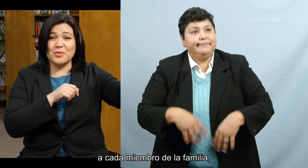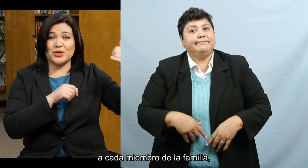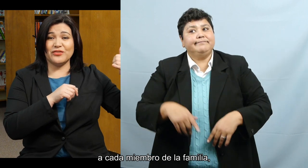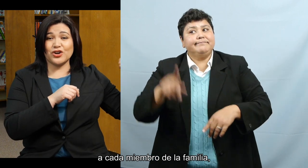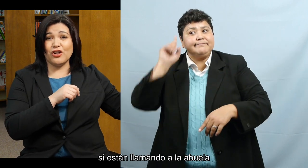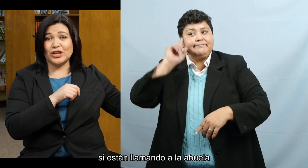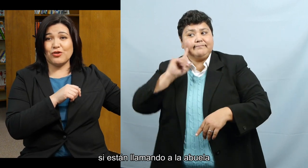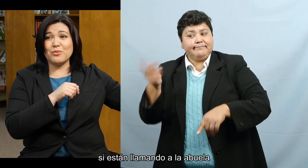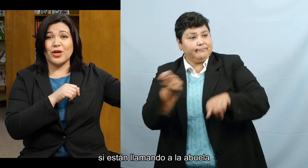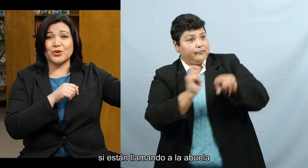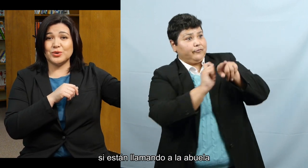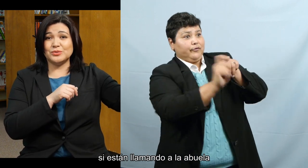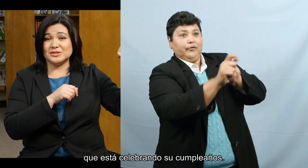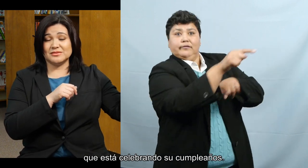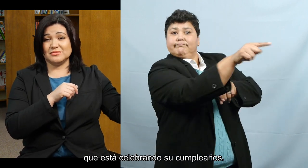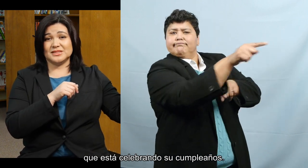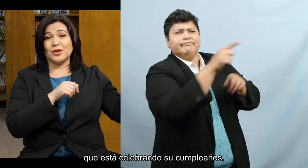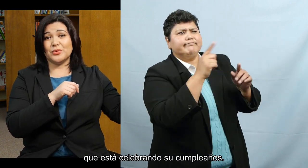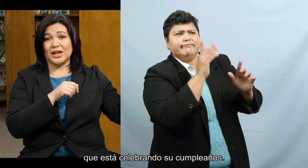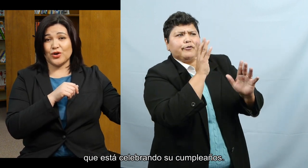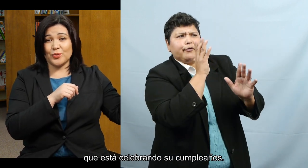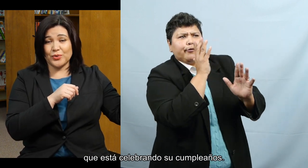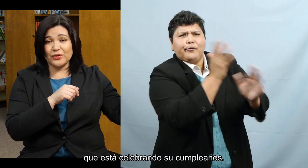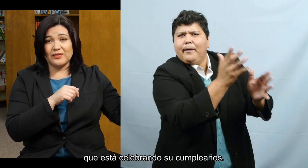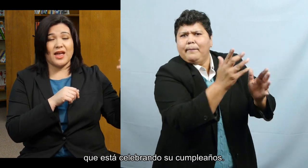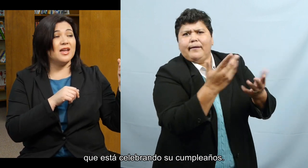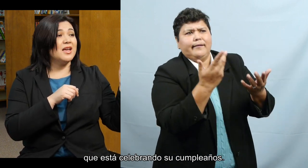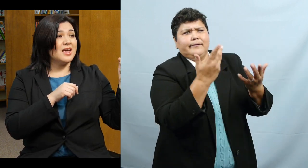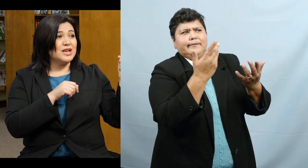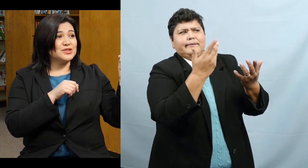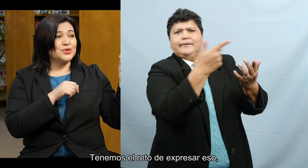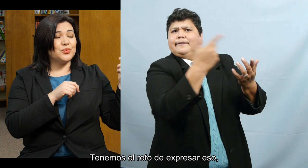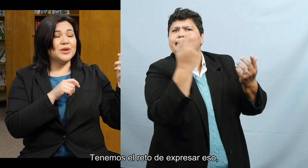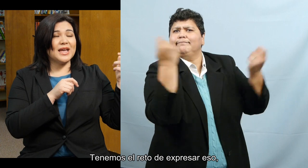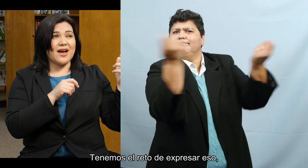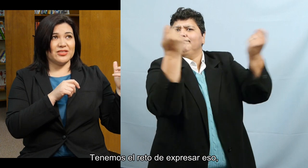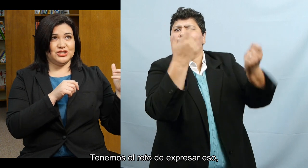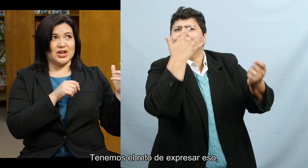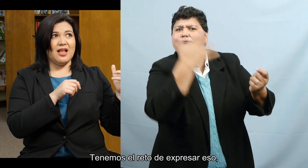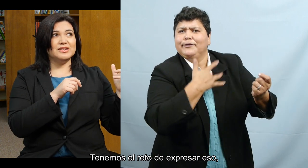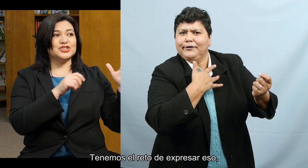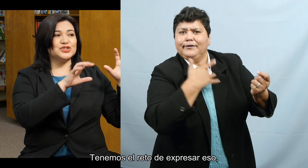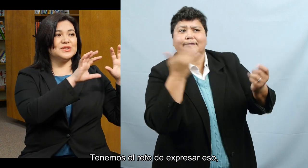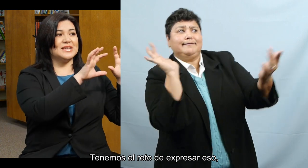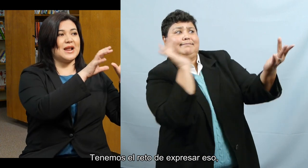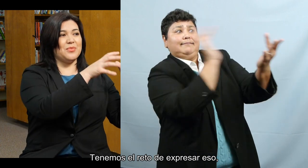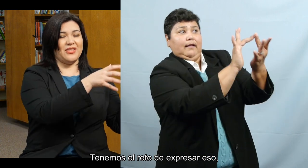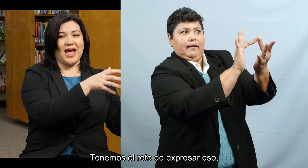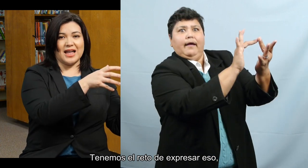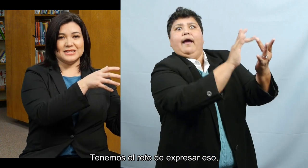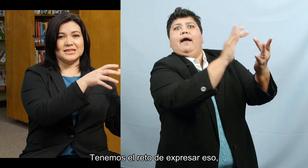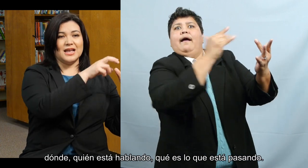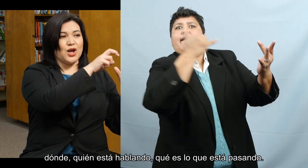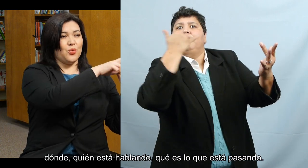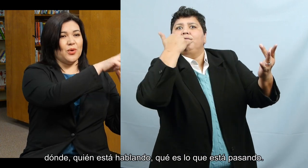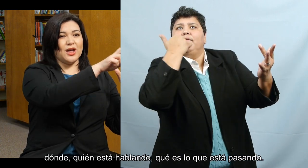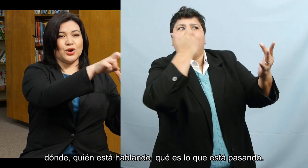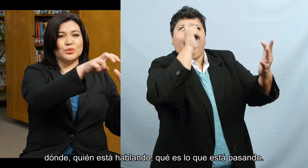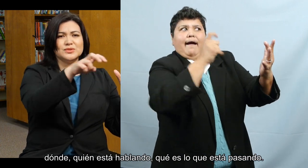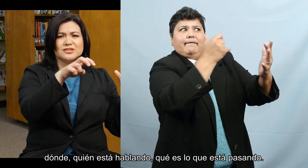family member if they're calling grandmother who's celebrating her birthday. So we have the challenge to set up that